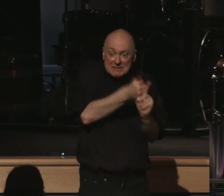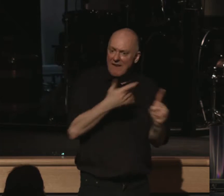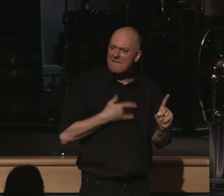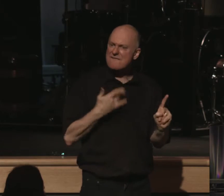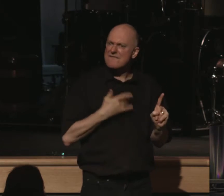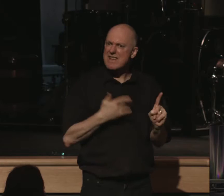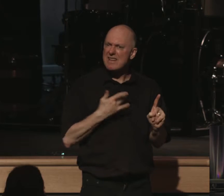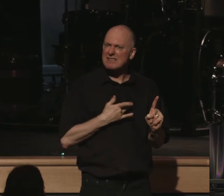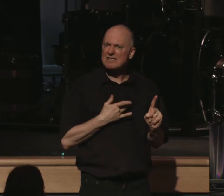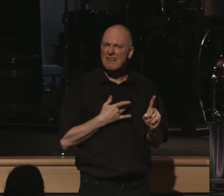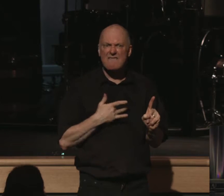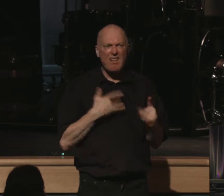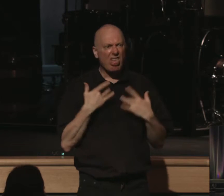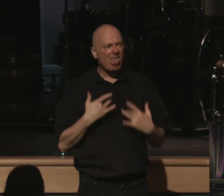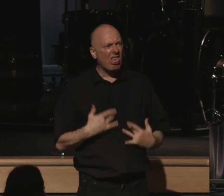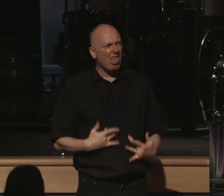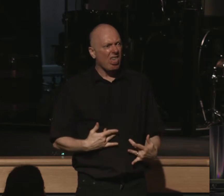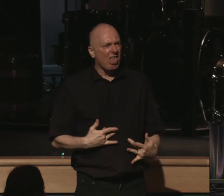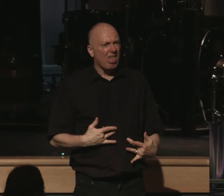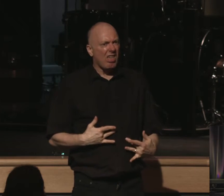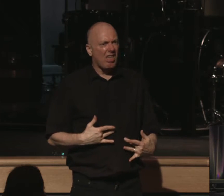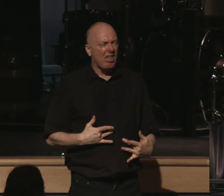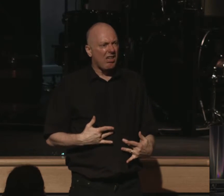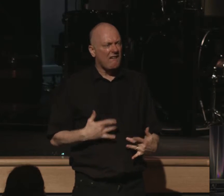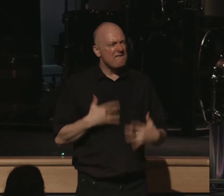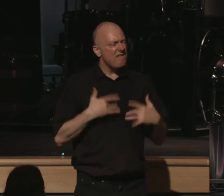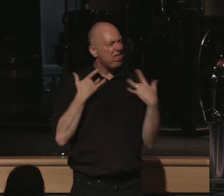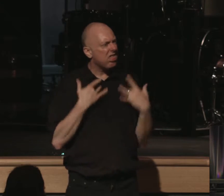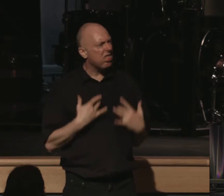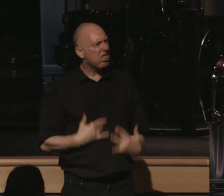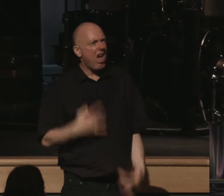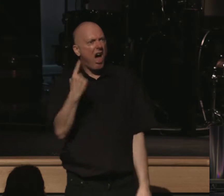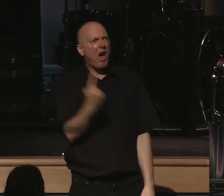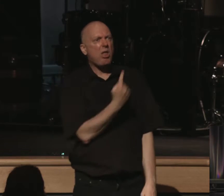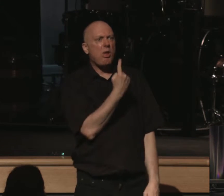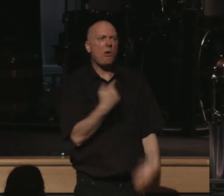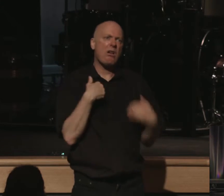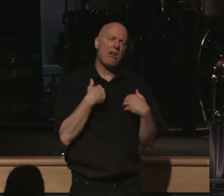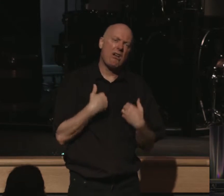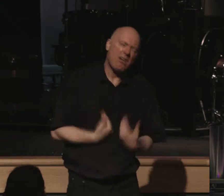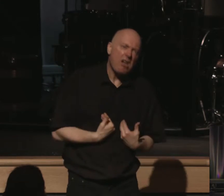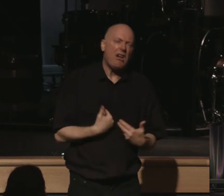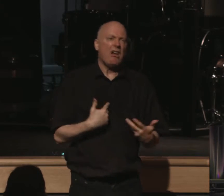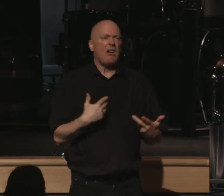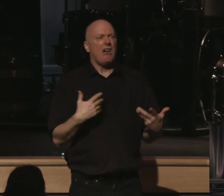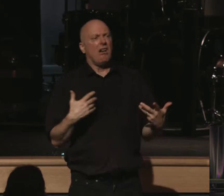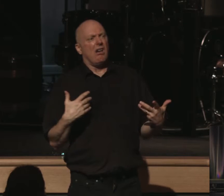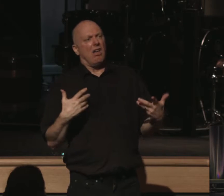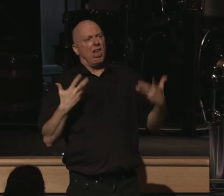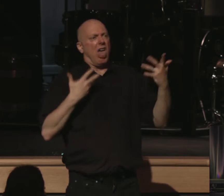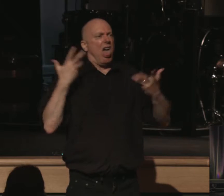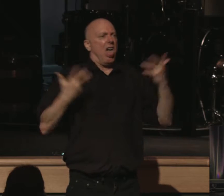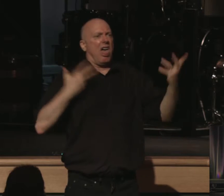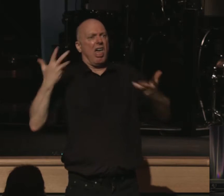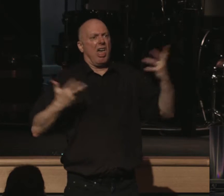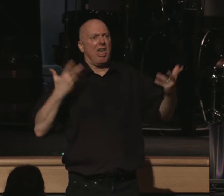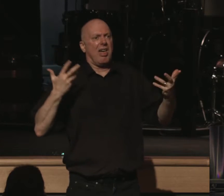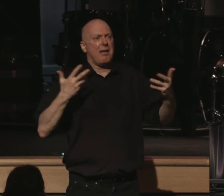he recognizes that he's low. He's been brought so low. Low and alone, weary, desperate in anguish and despair. But what he's realizing